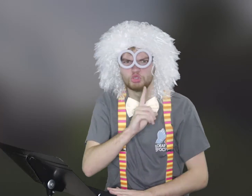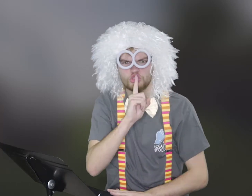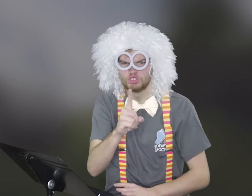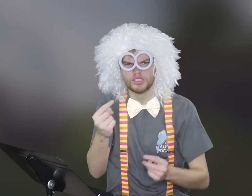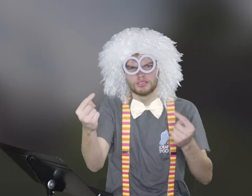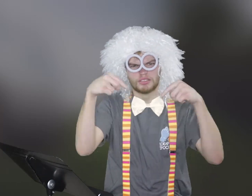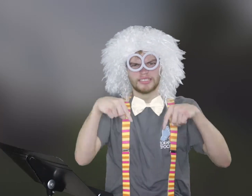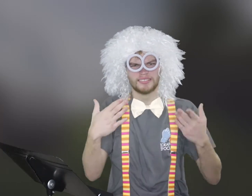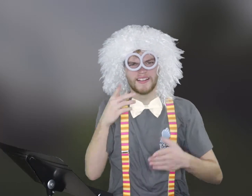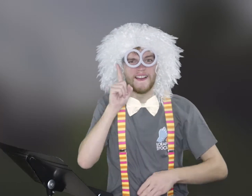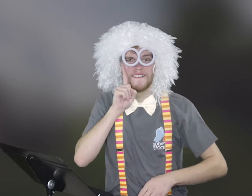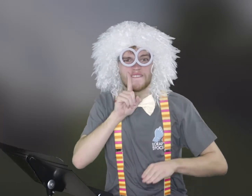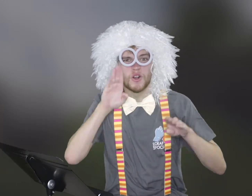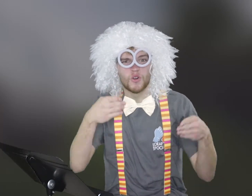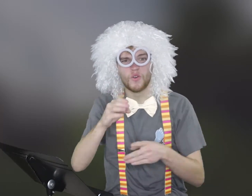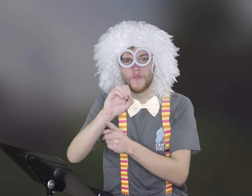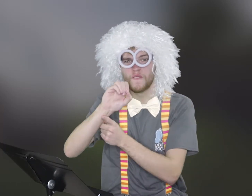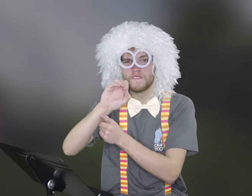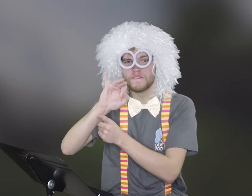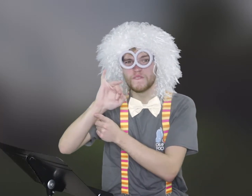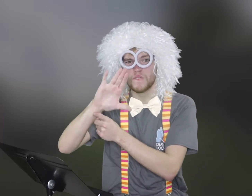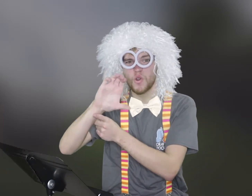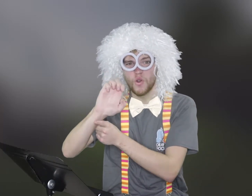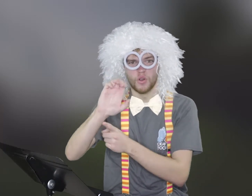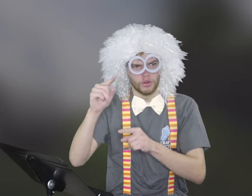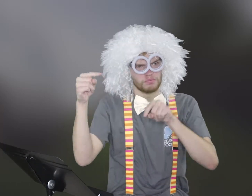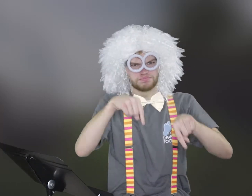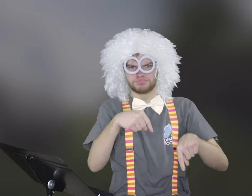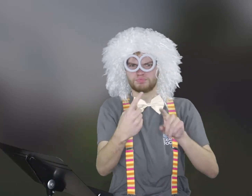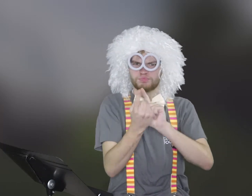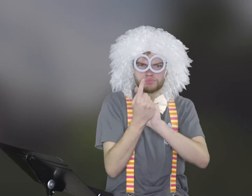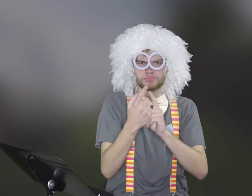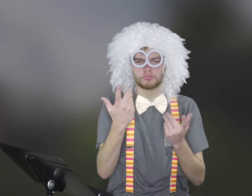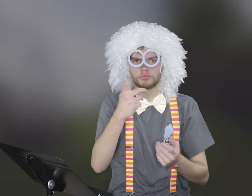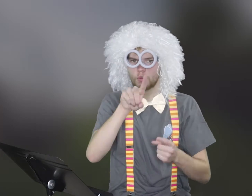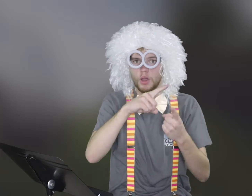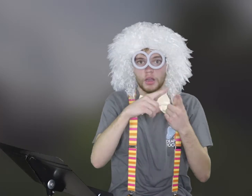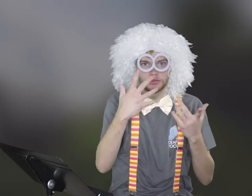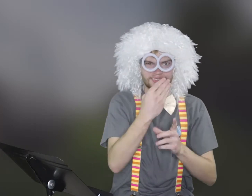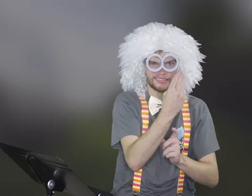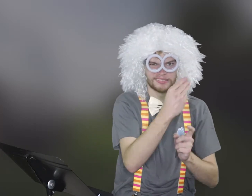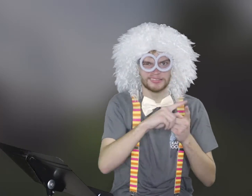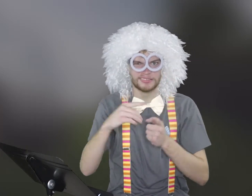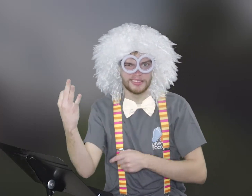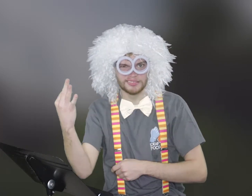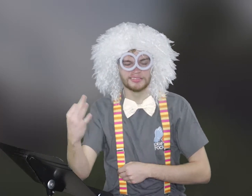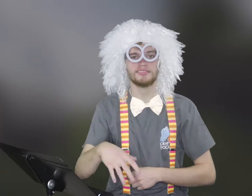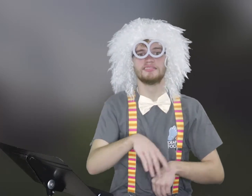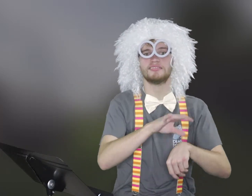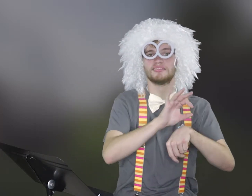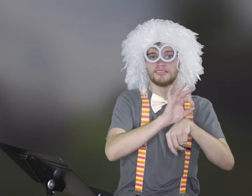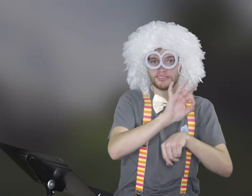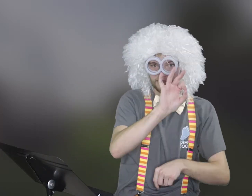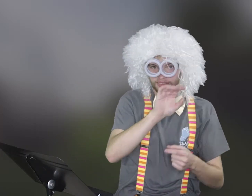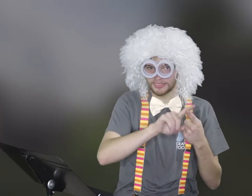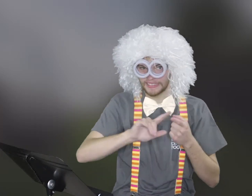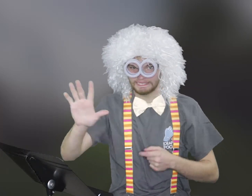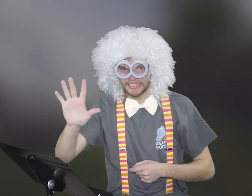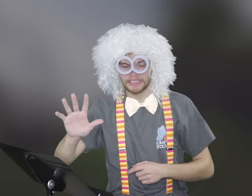If you don't want to pay cash, I mean, if you don't want to pay online and you want to pay cash, you can